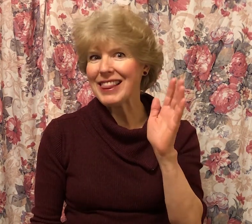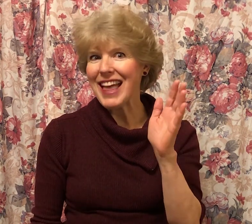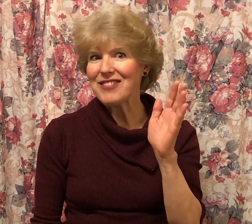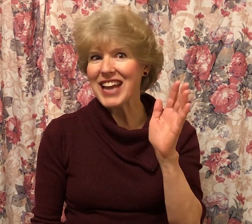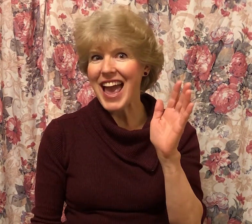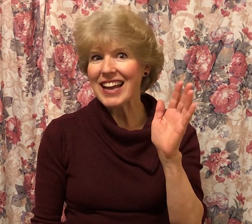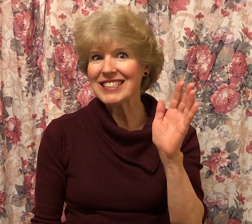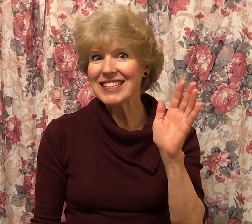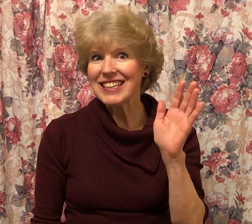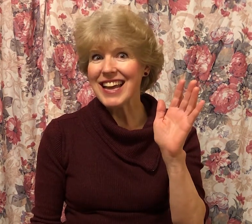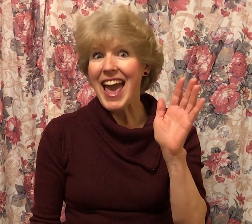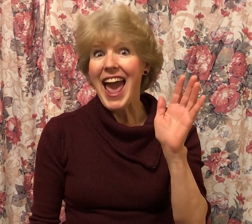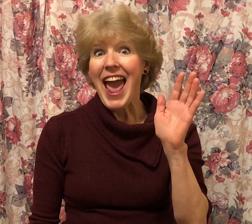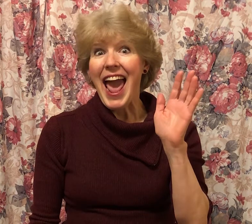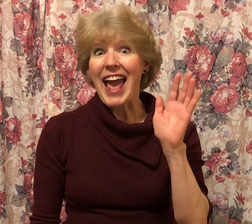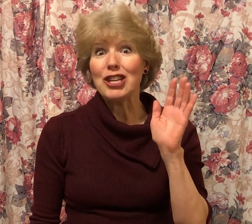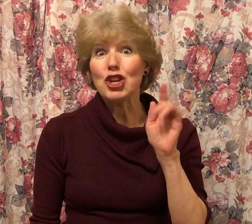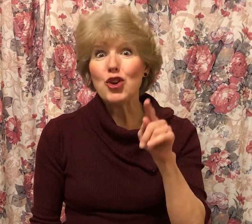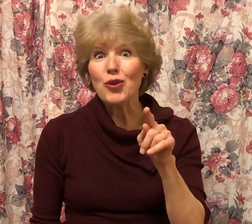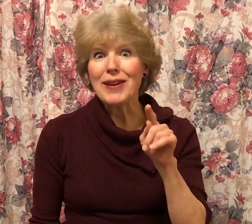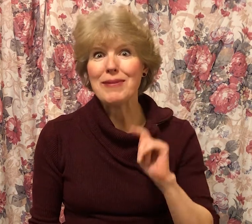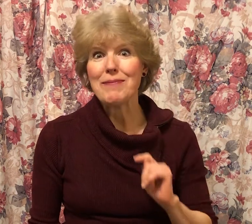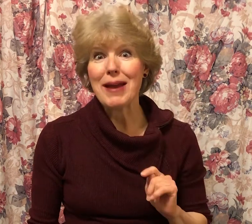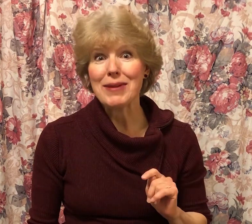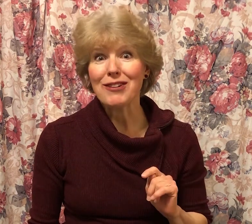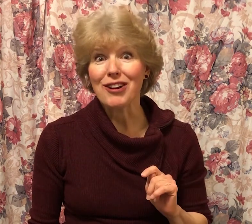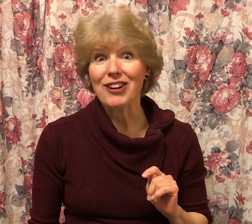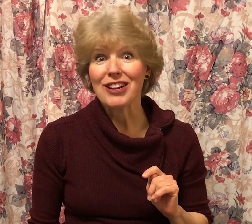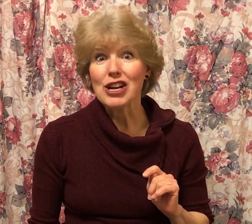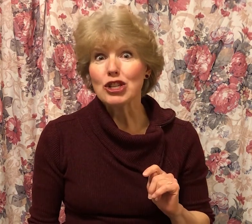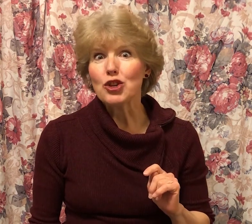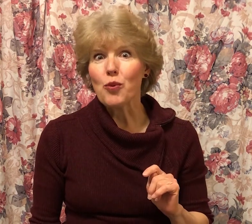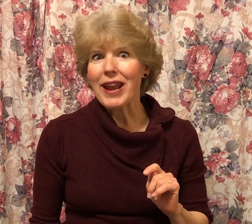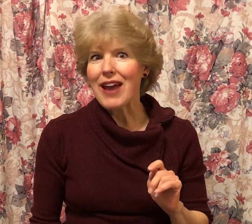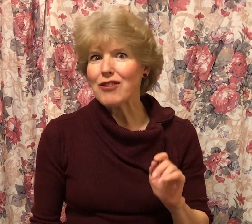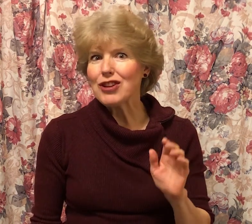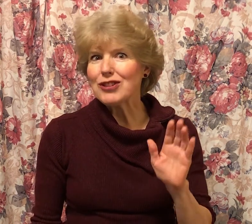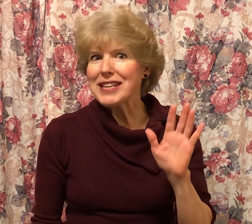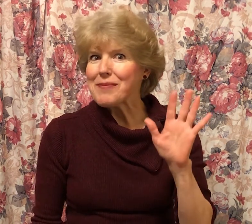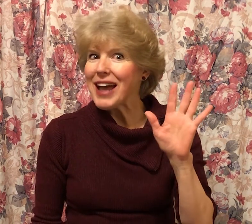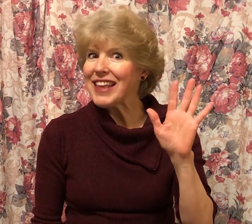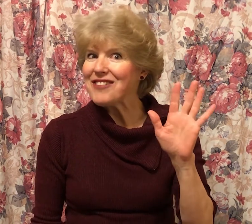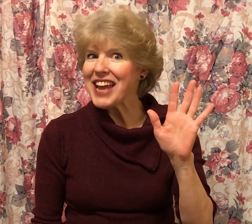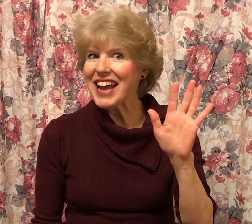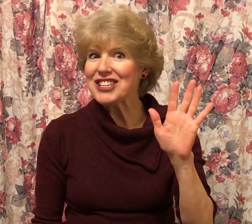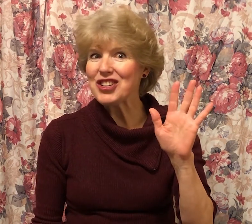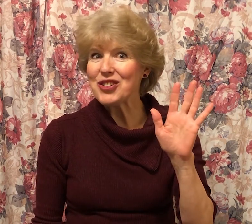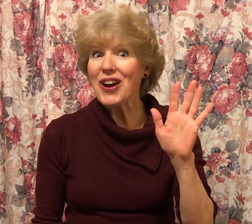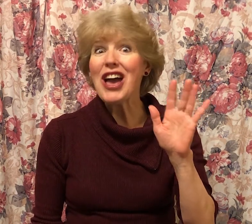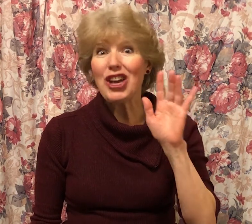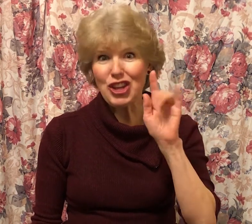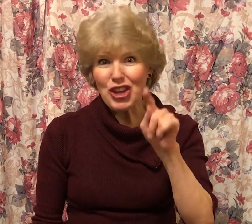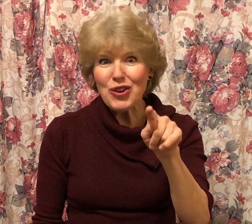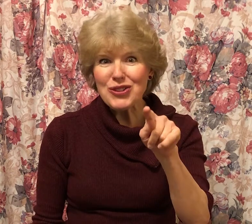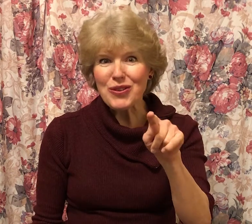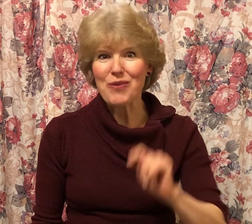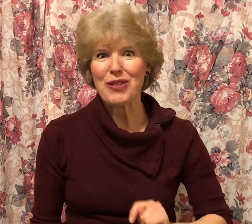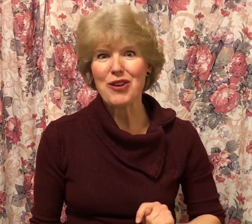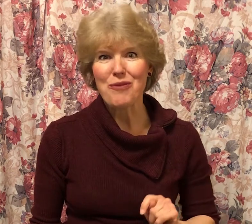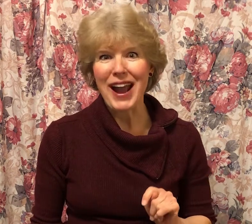left hand and you can be my mirror. So whatever you see my left hand do, you do it with your right